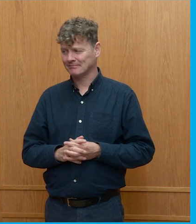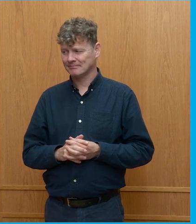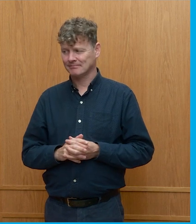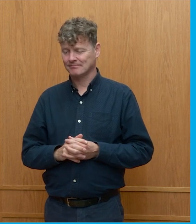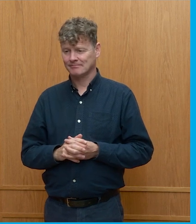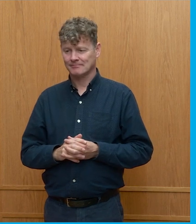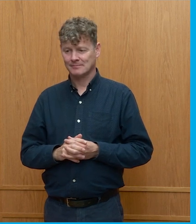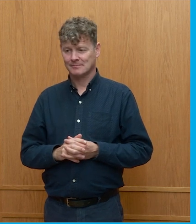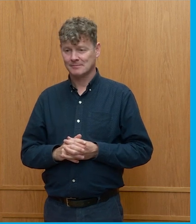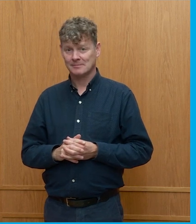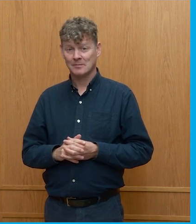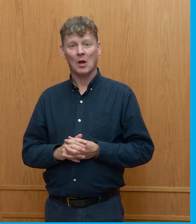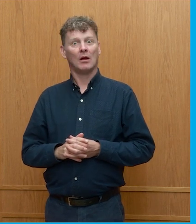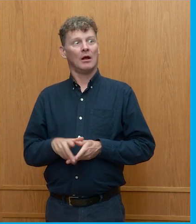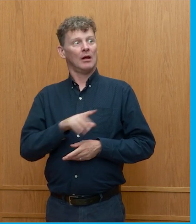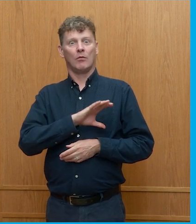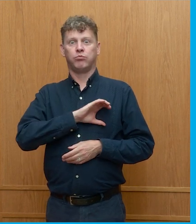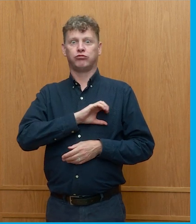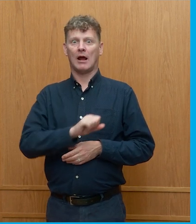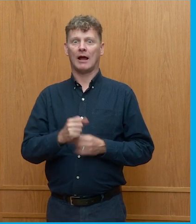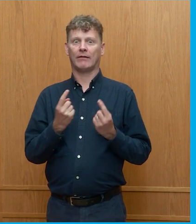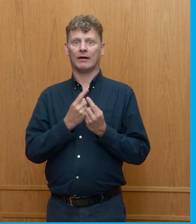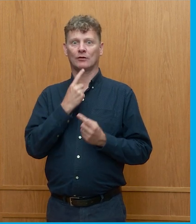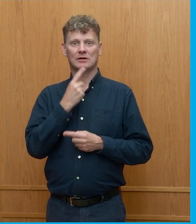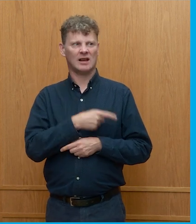That's a brave statement. That's a very brave statement.